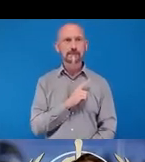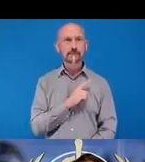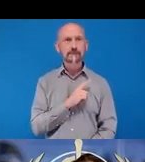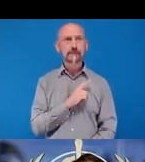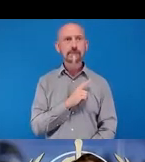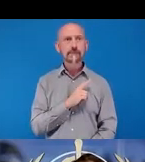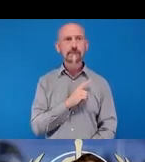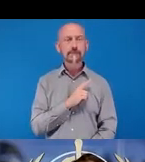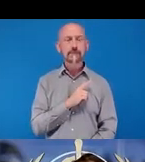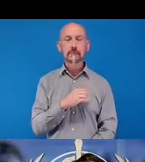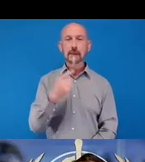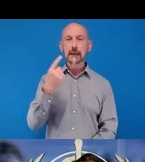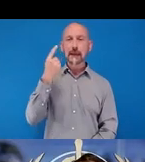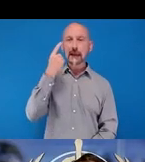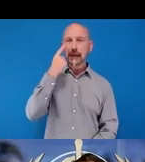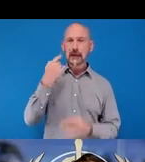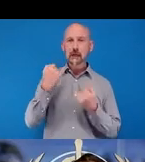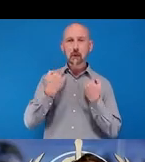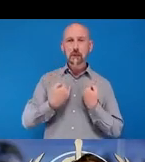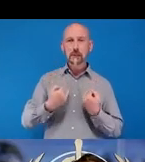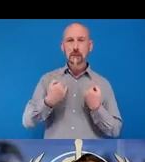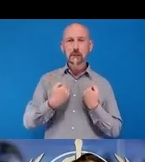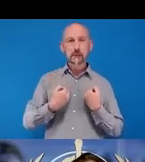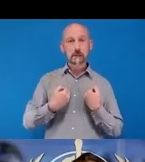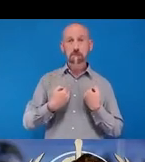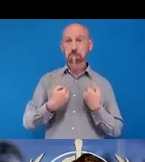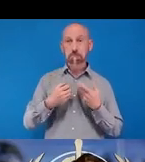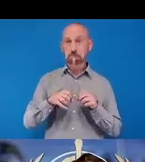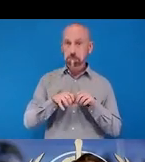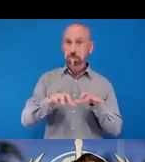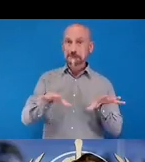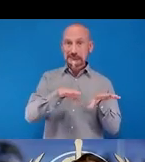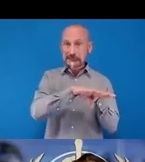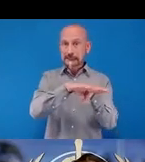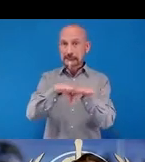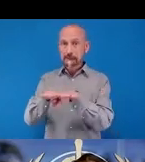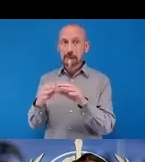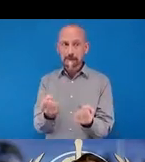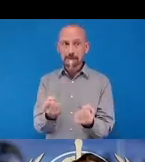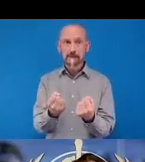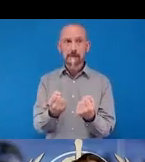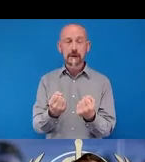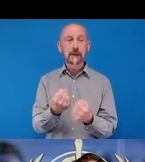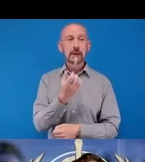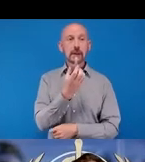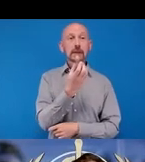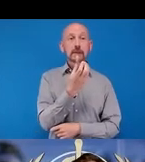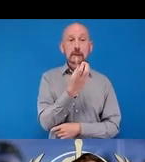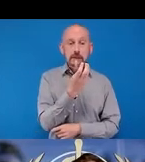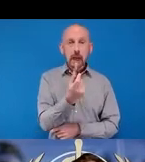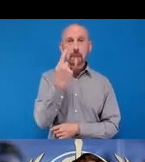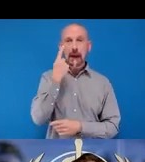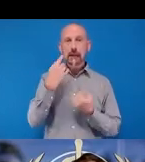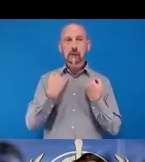call the eye conditions as universal and some of these eye conditions are associated